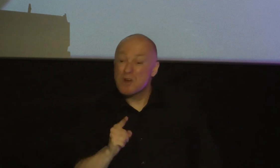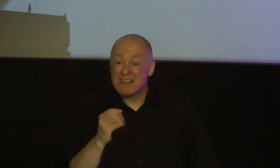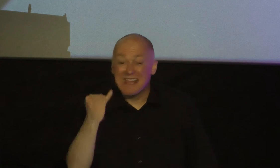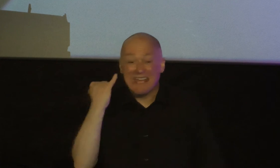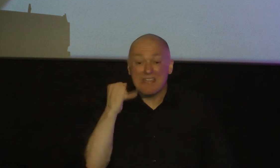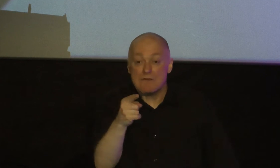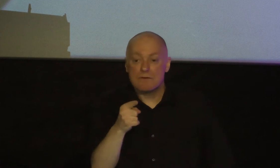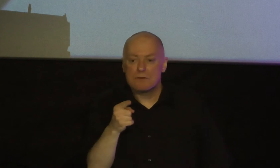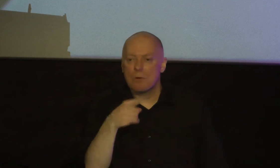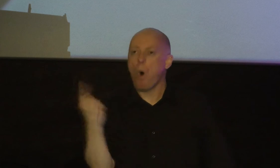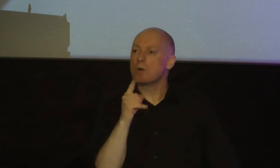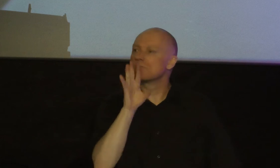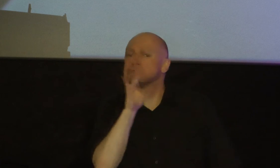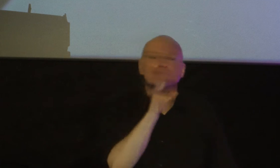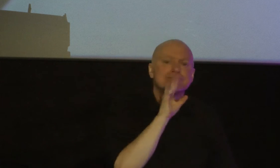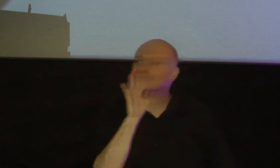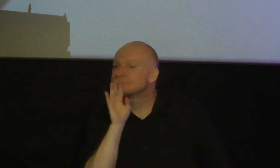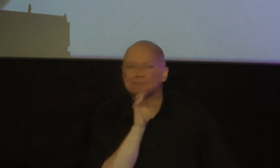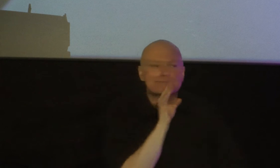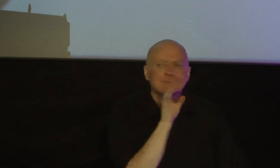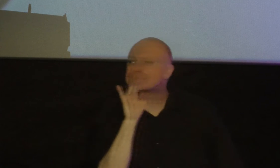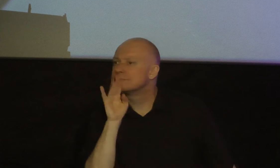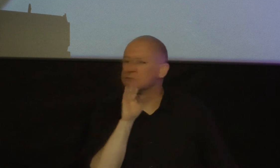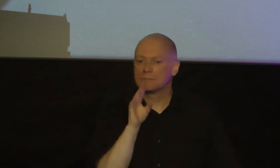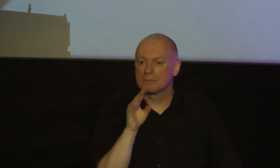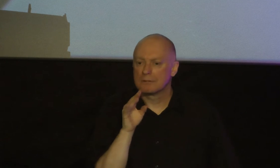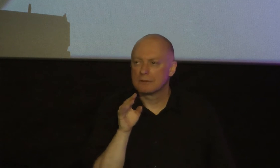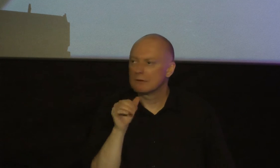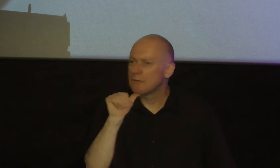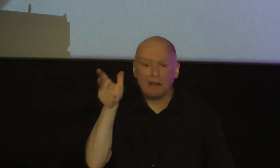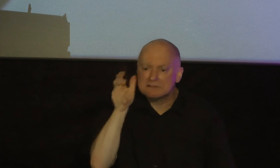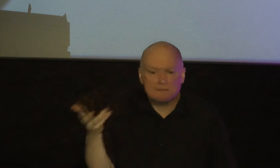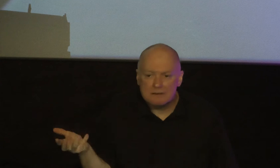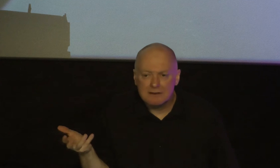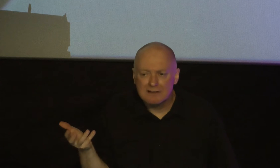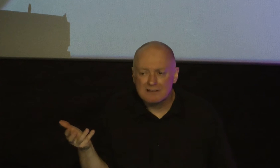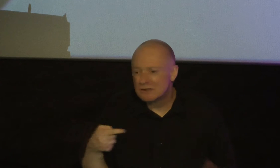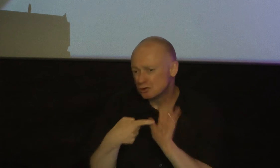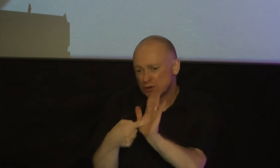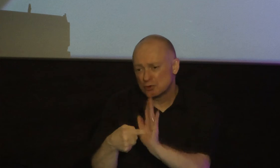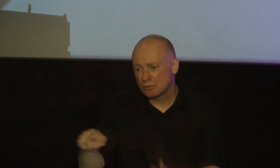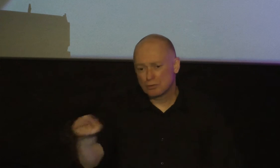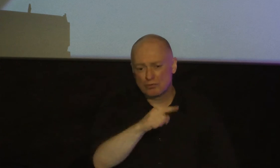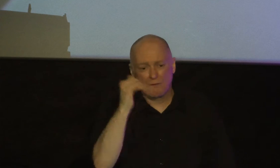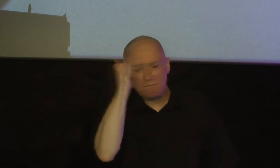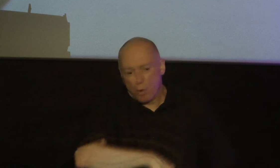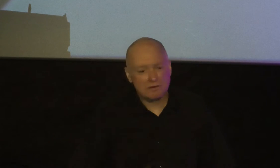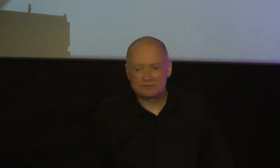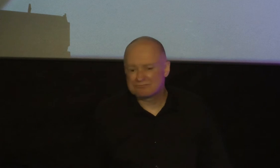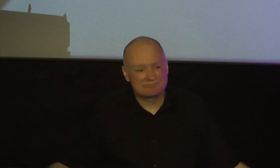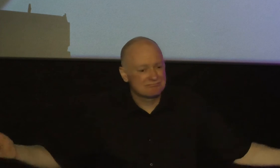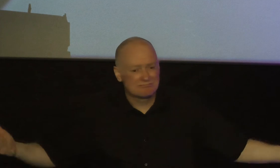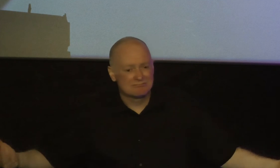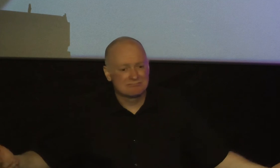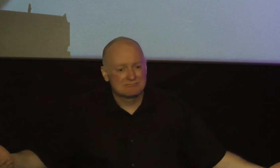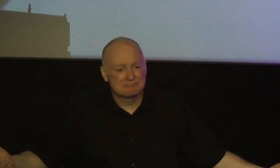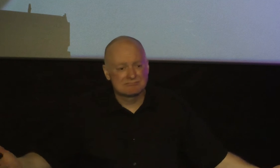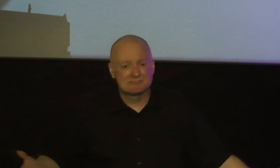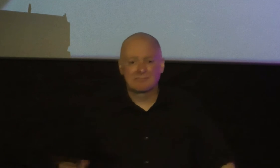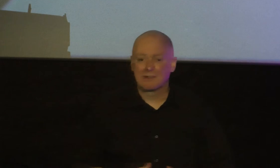to speak and slow to listen you only display foolishness and folly and James